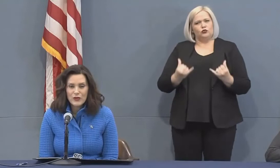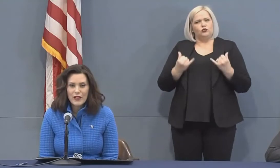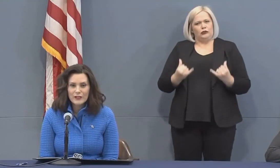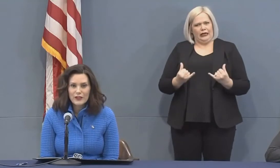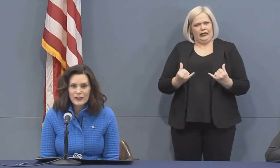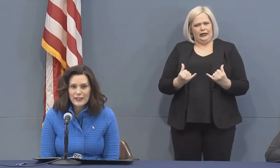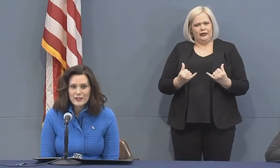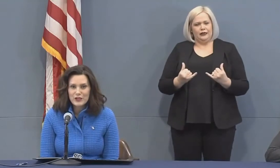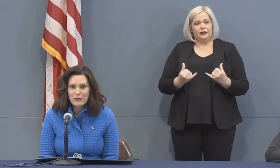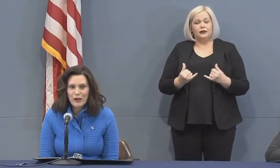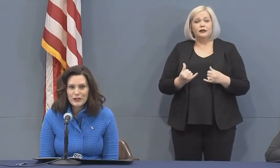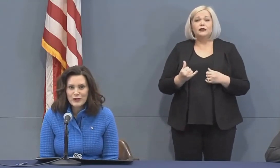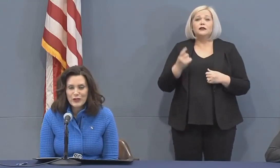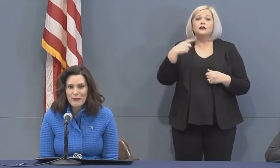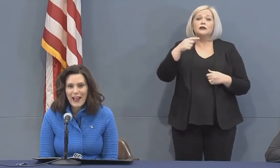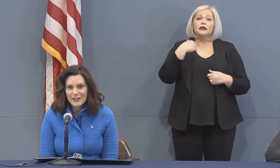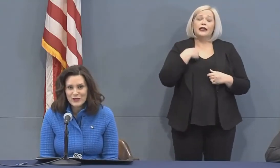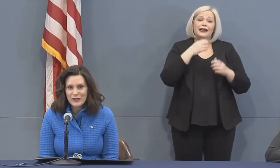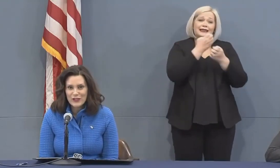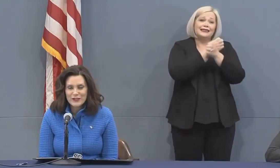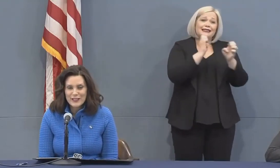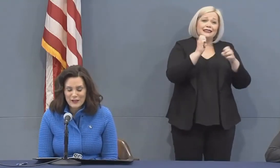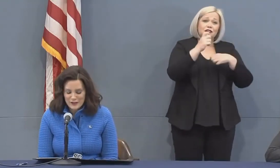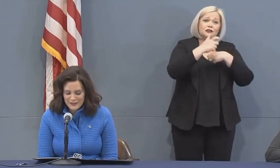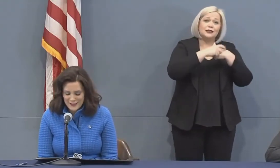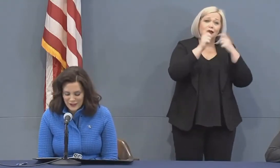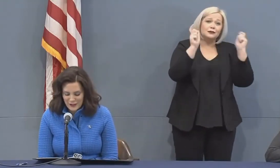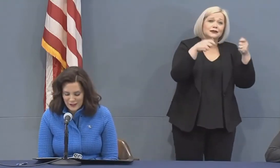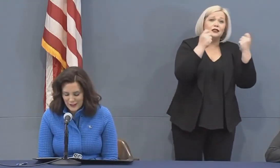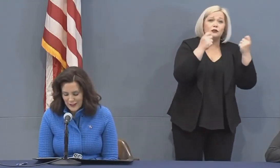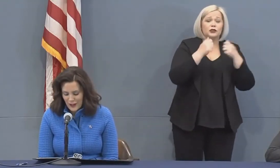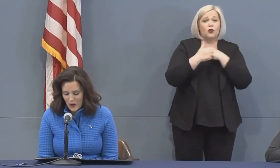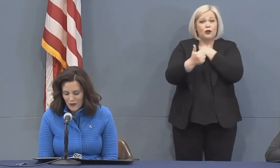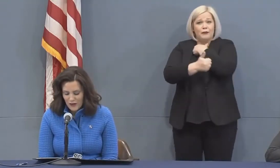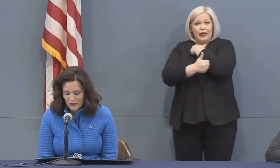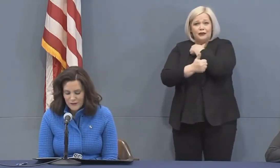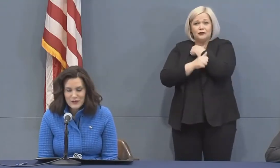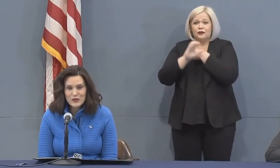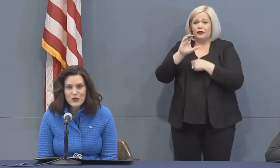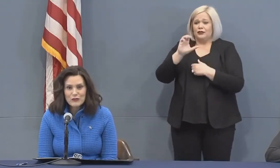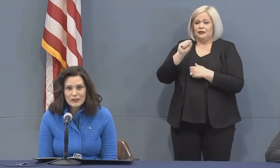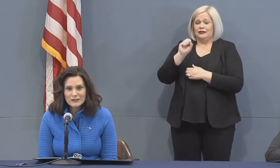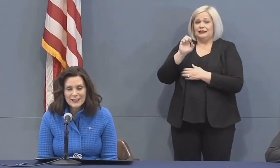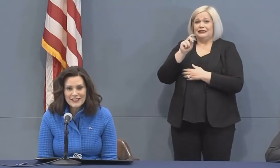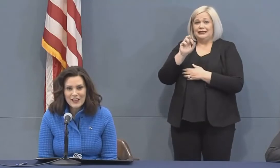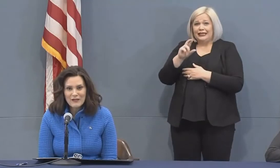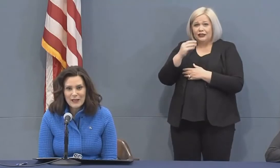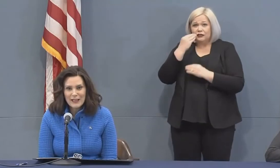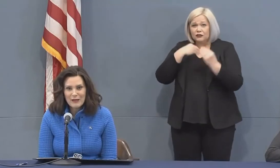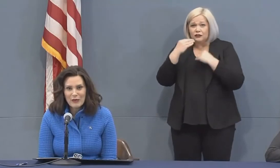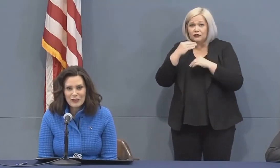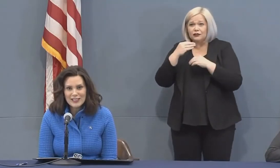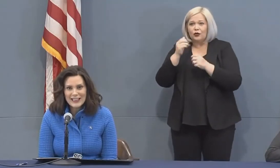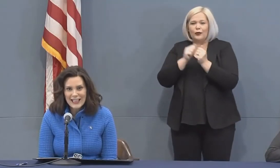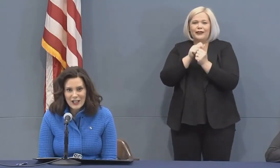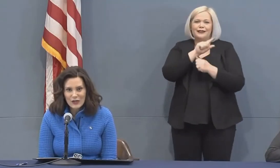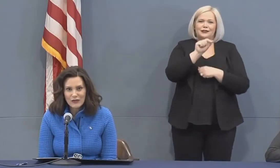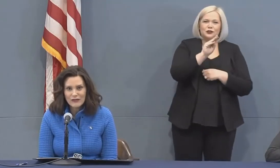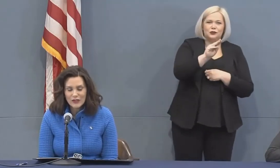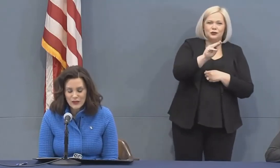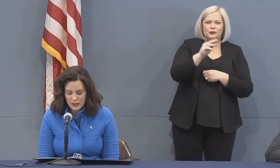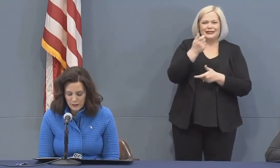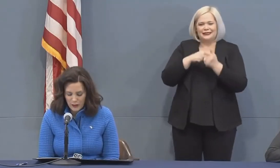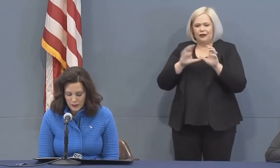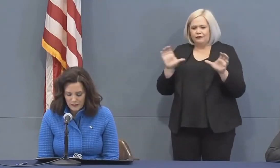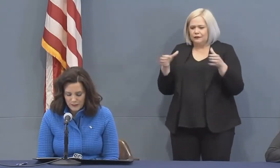those of you who held your Easter brunch or your Passover, your Seder dinner over Zoom instead of being in person, thank